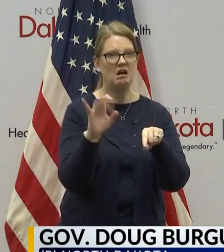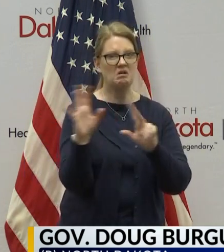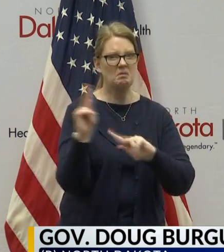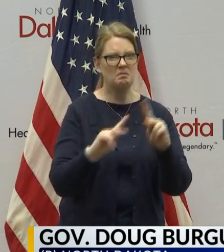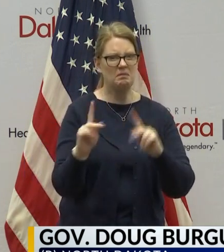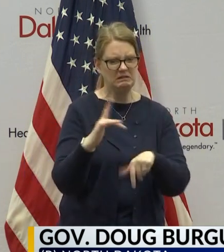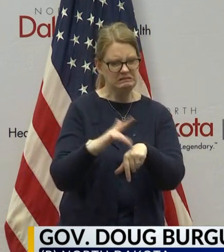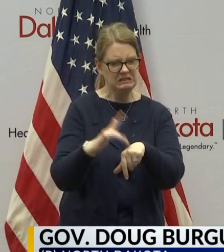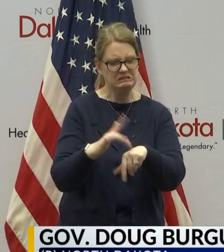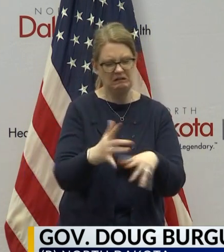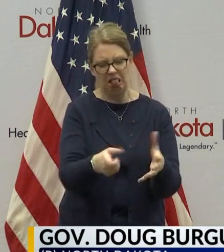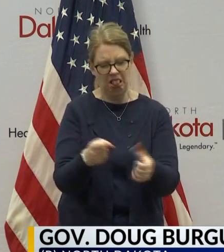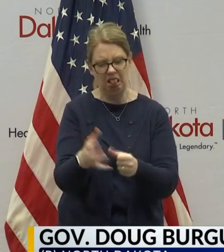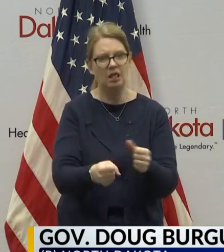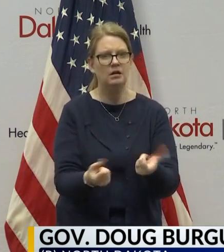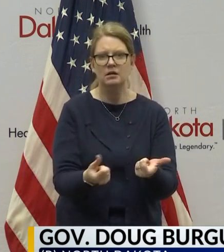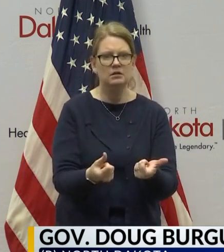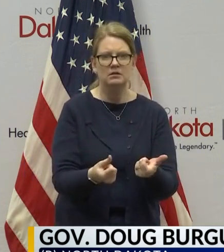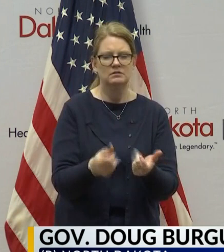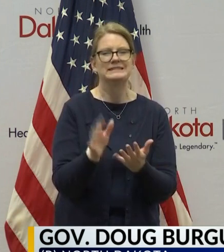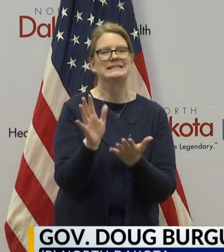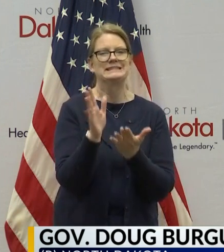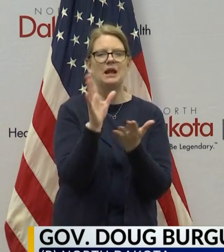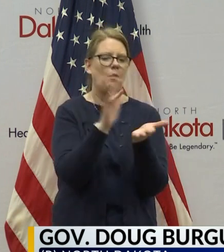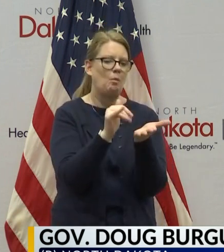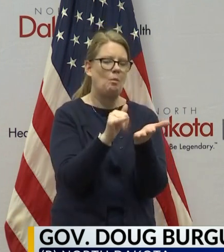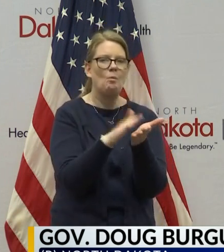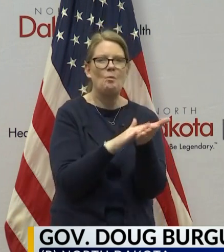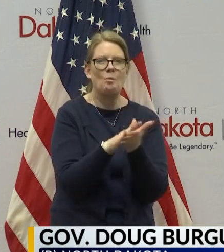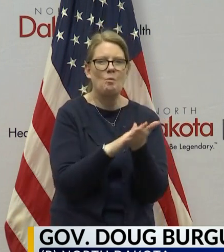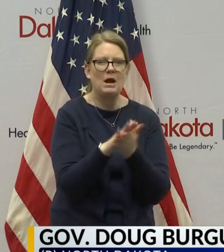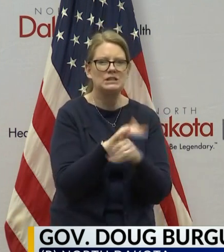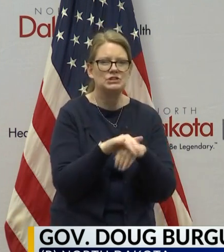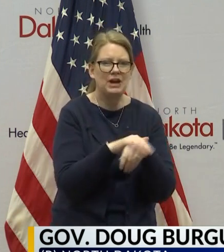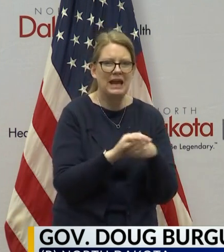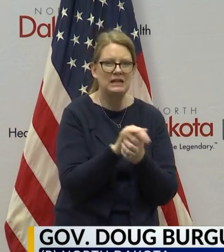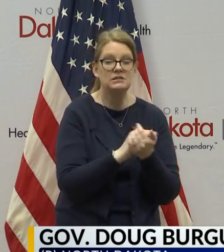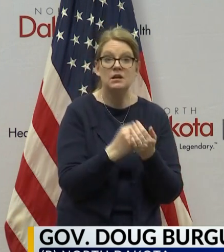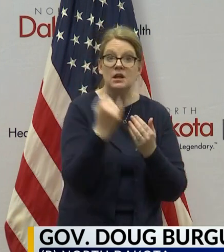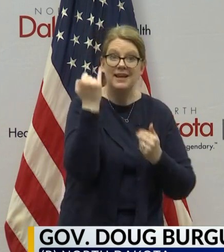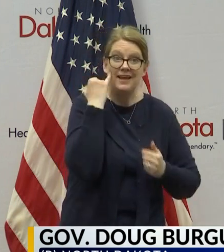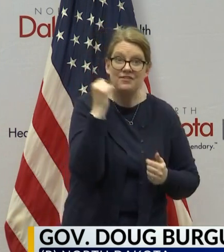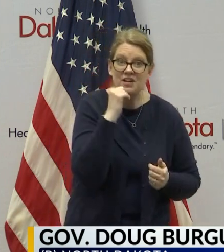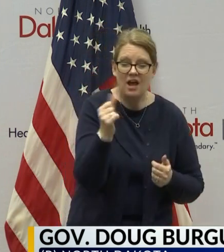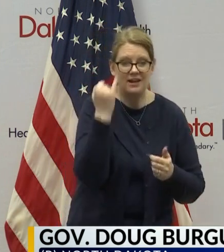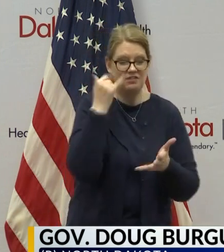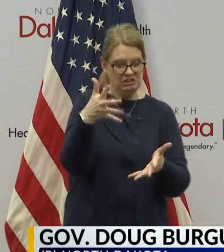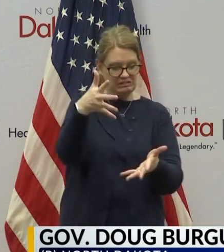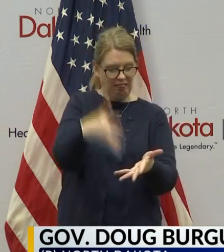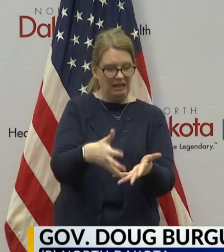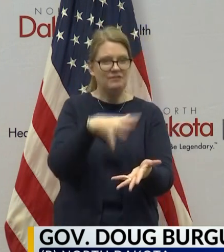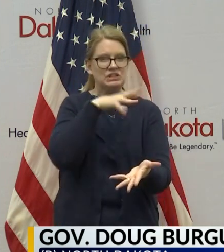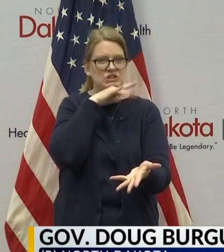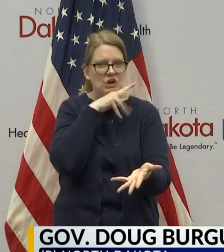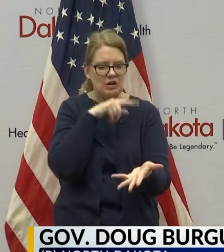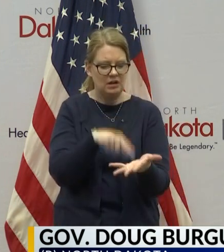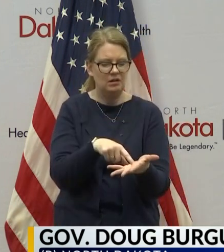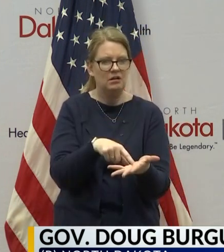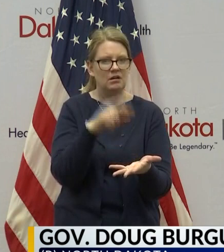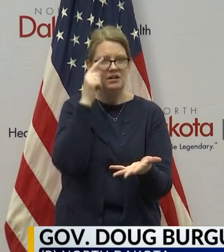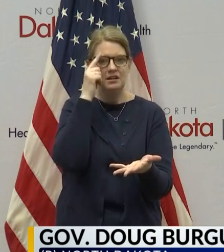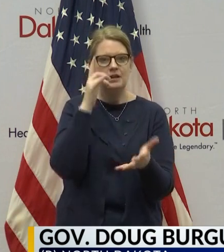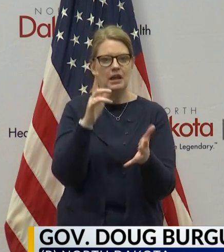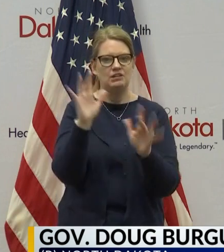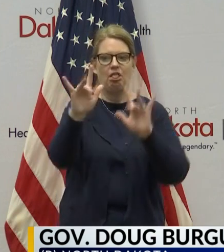disinfectant. Or you could be one of the mechanisms of community spread that could literally be passing the infection to someone else